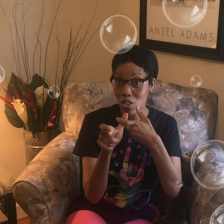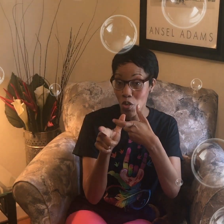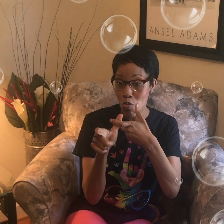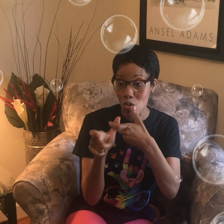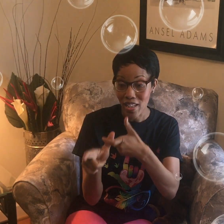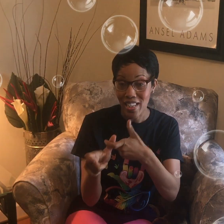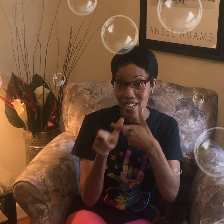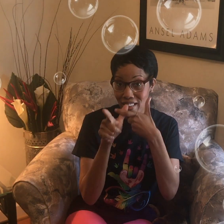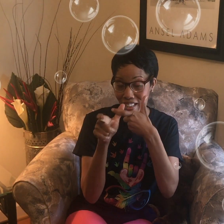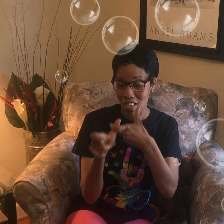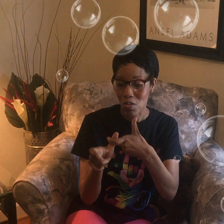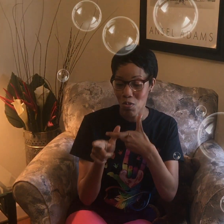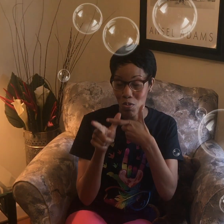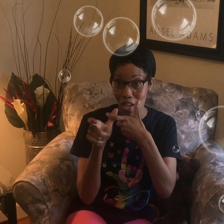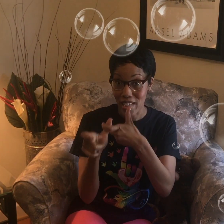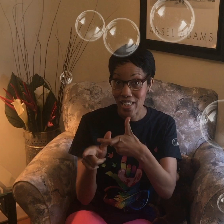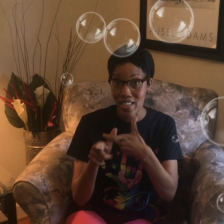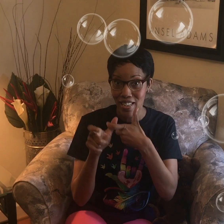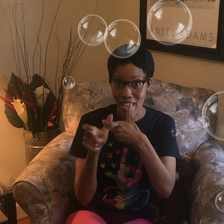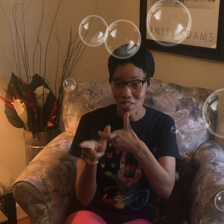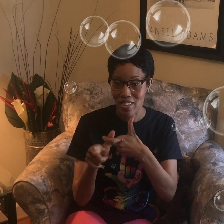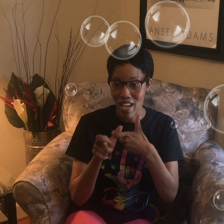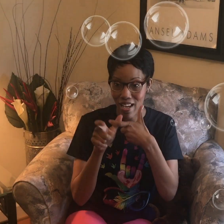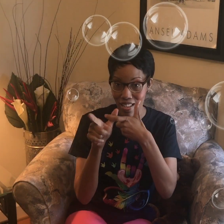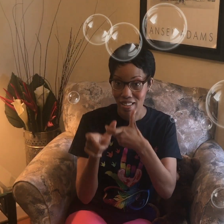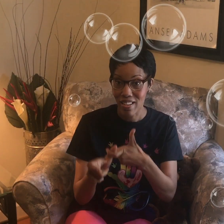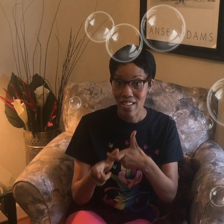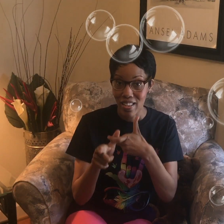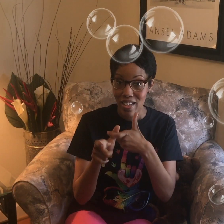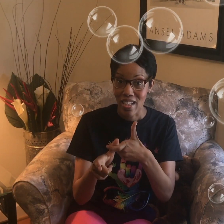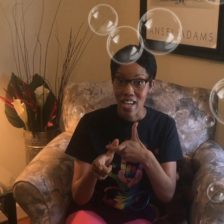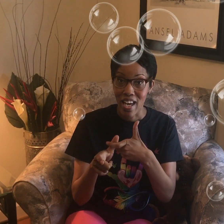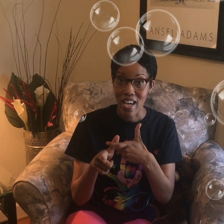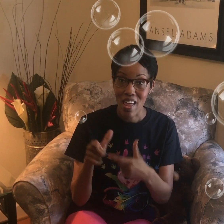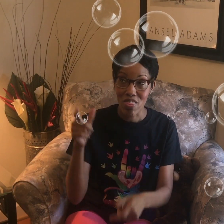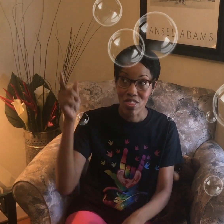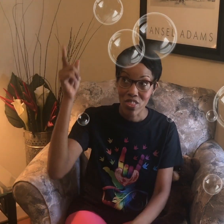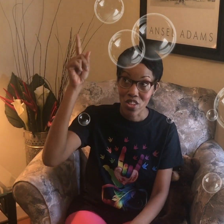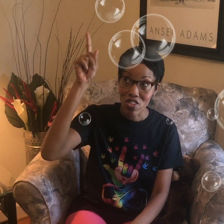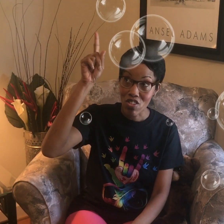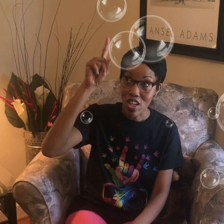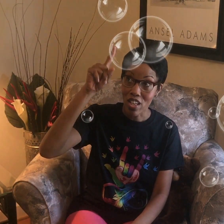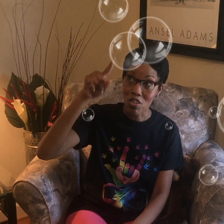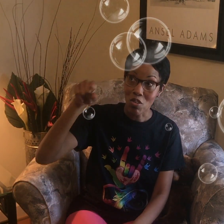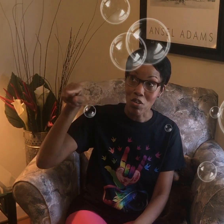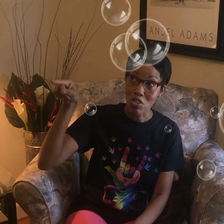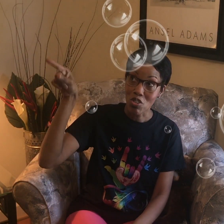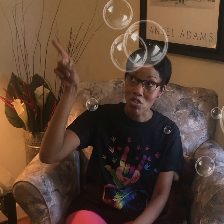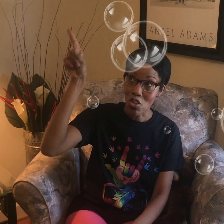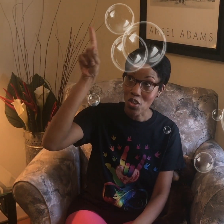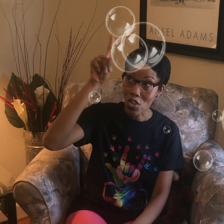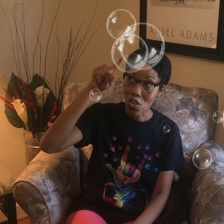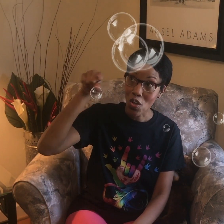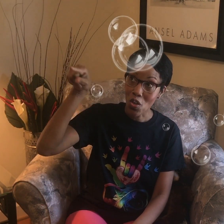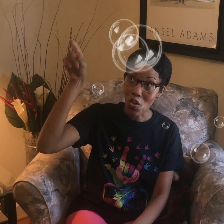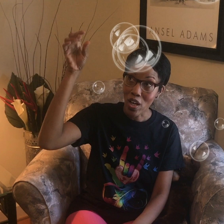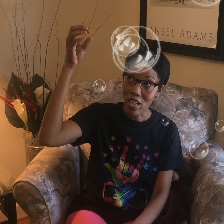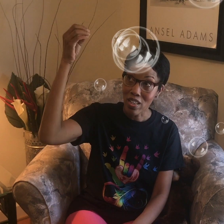running running outside in the sun draw a circle and then